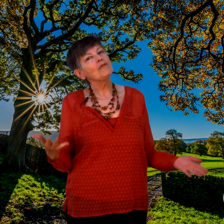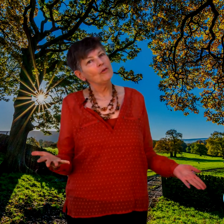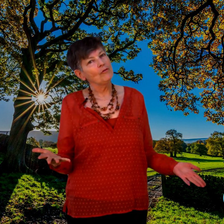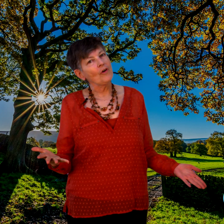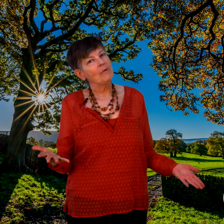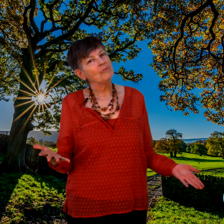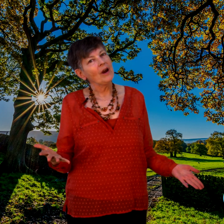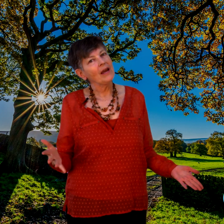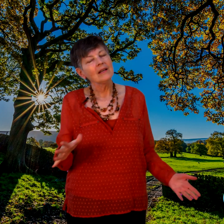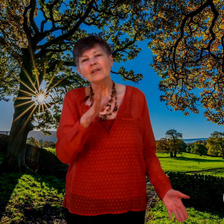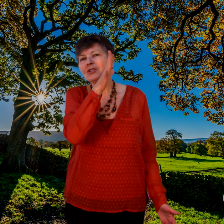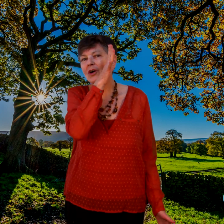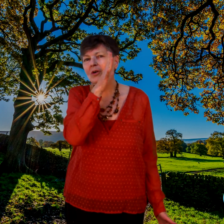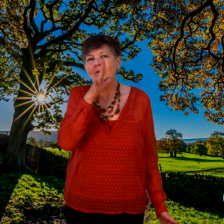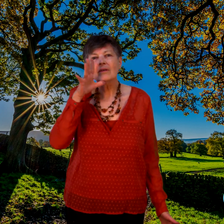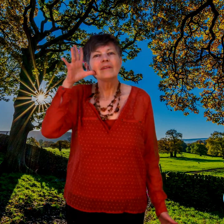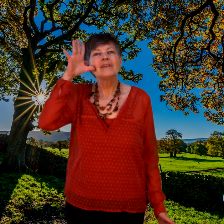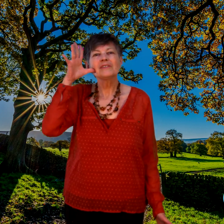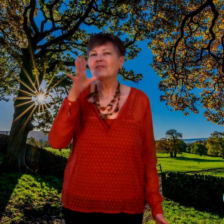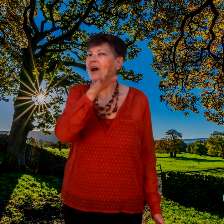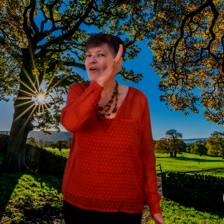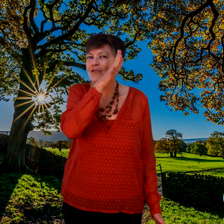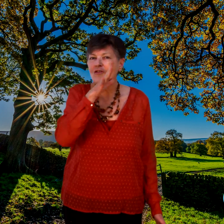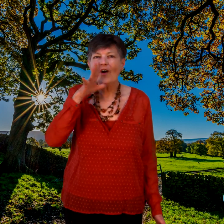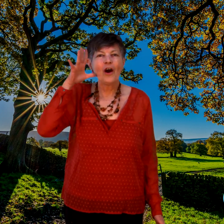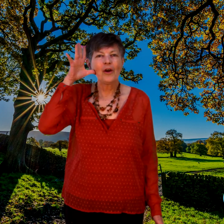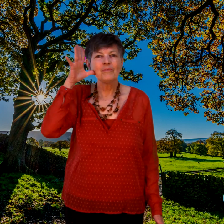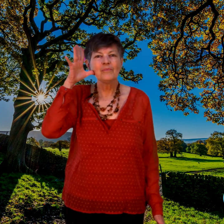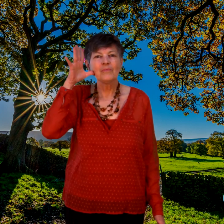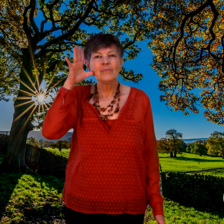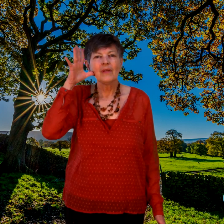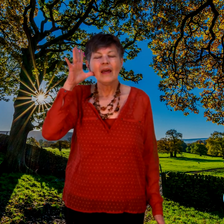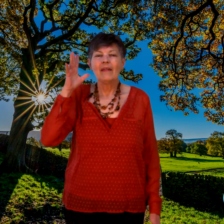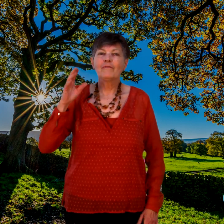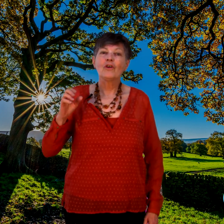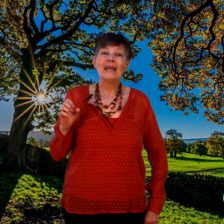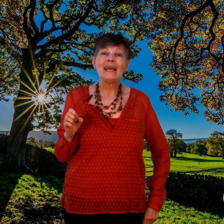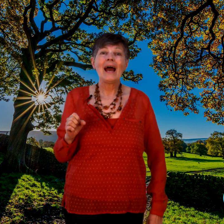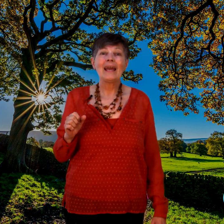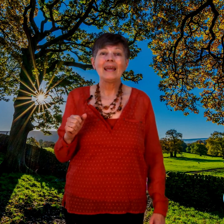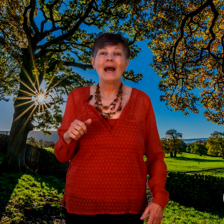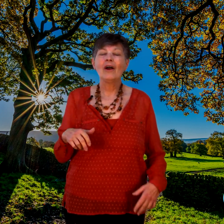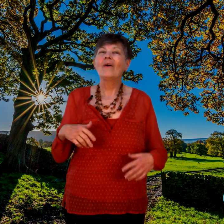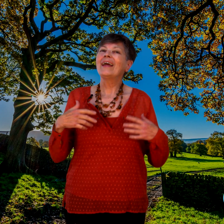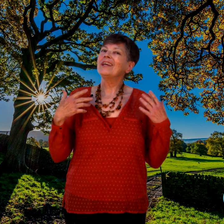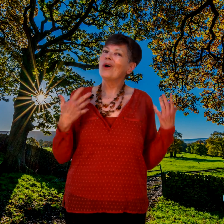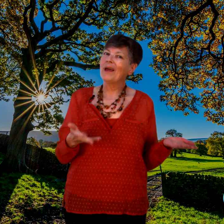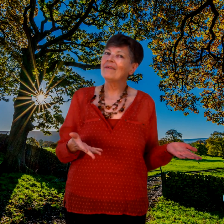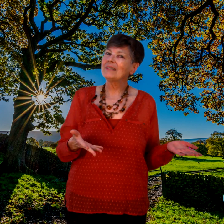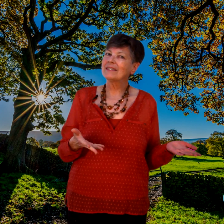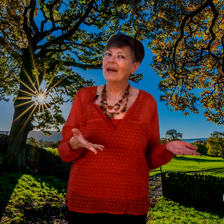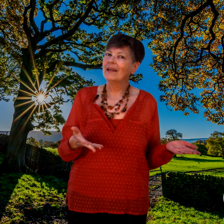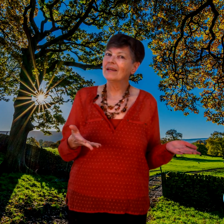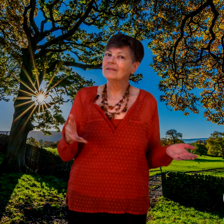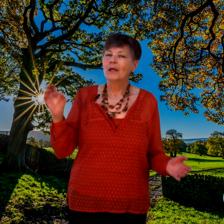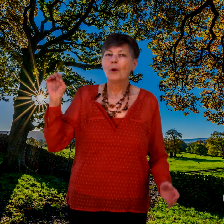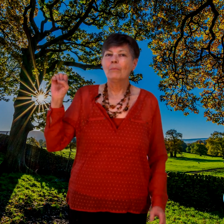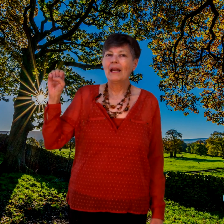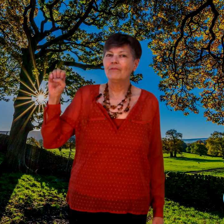food from, right? So this is farm. And for E-I-E-I-O, you don't have to sign it, but if